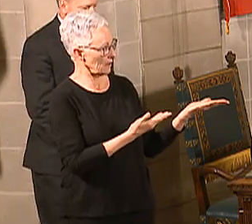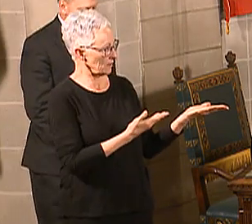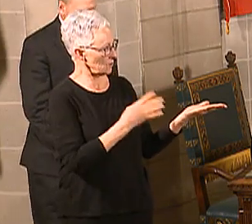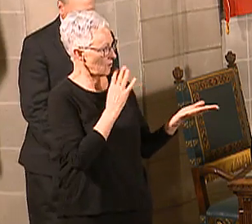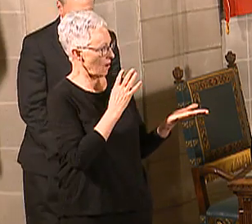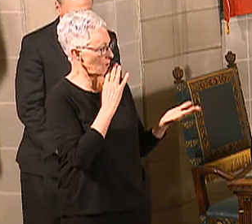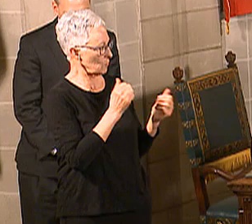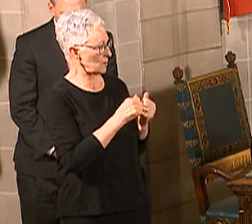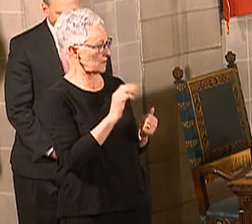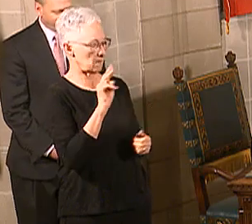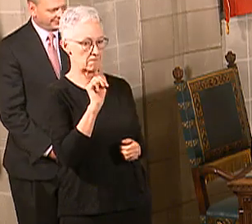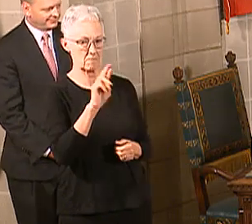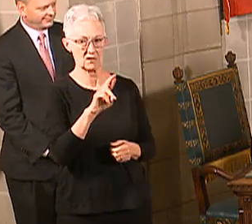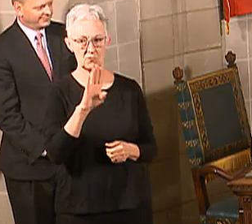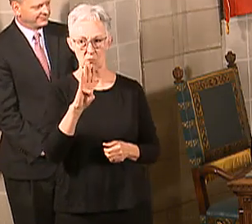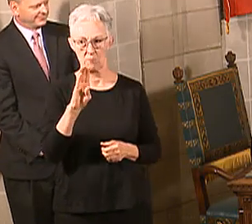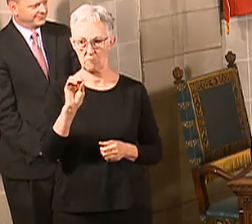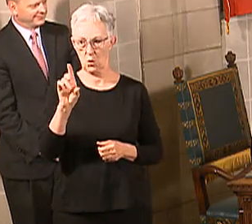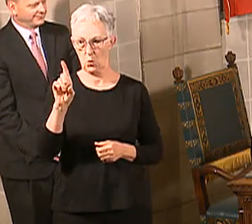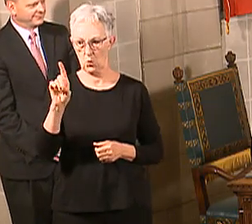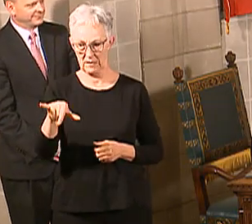that sound fair? Great. All right, Heath, you're up.